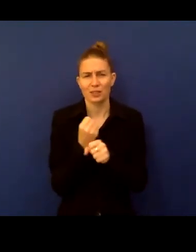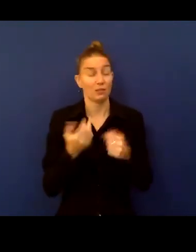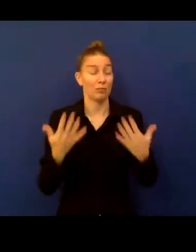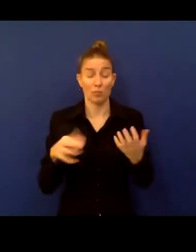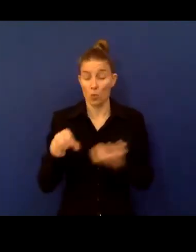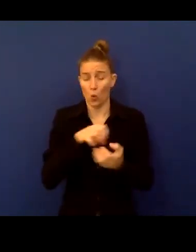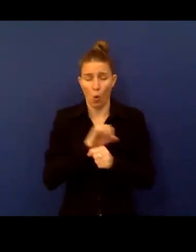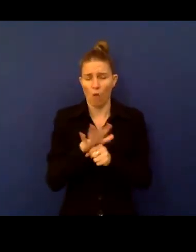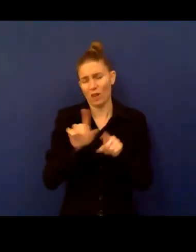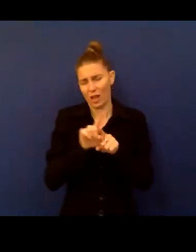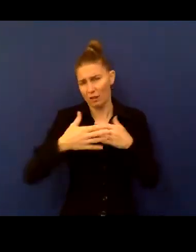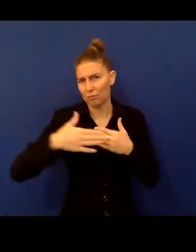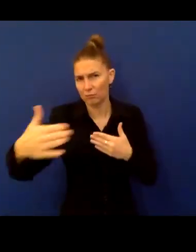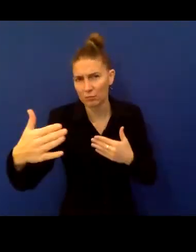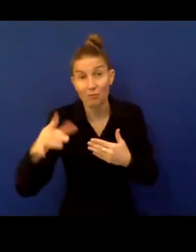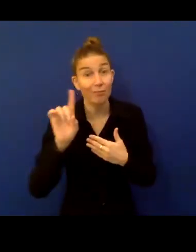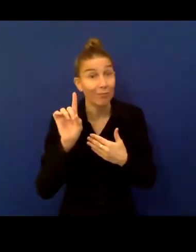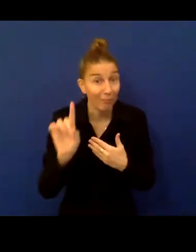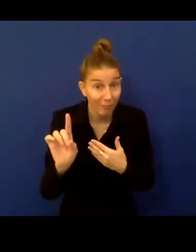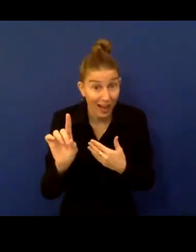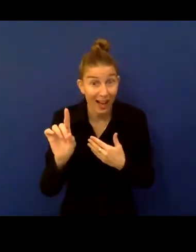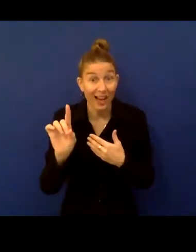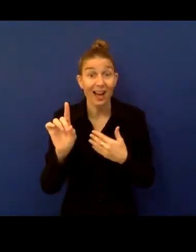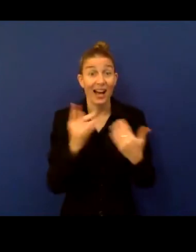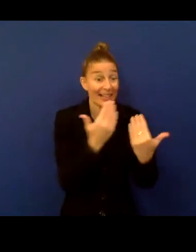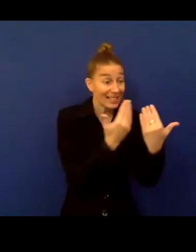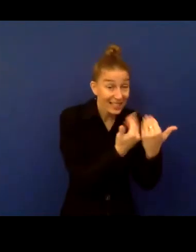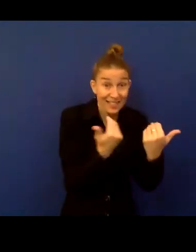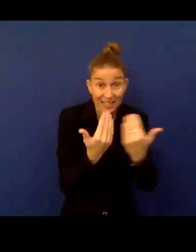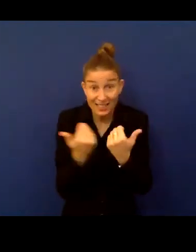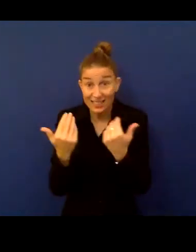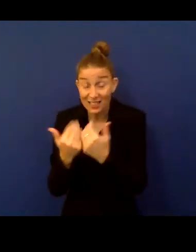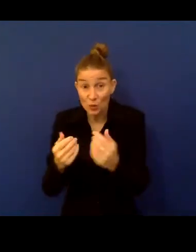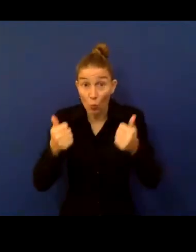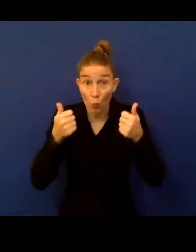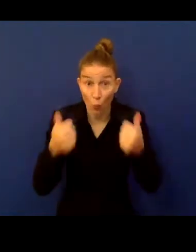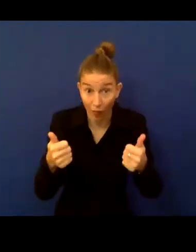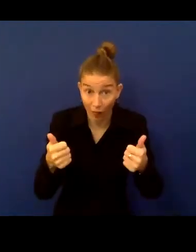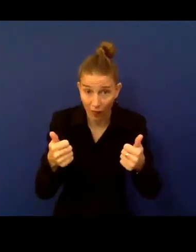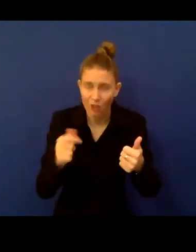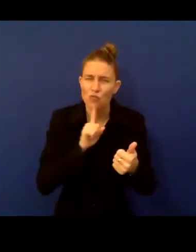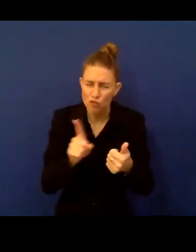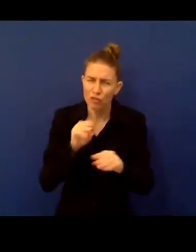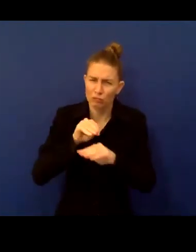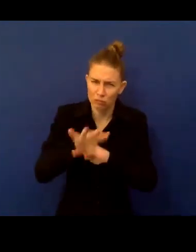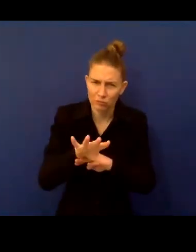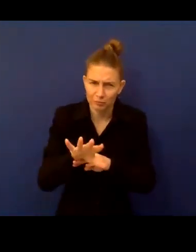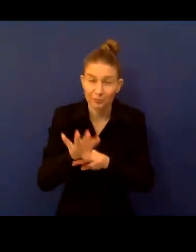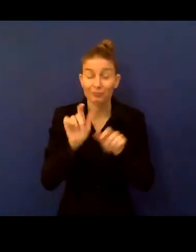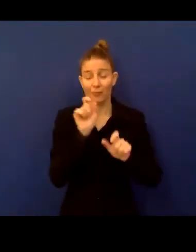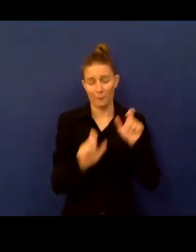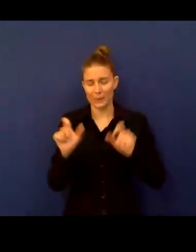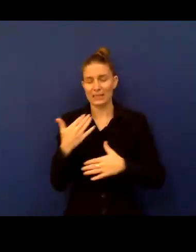But before disaggregation can be accomplished in a meaningful manner, persons with disabilities will need to be